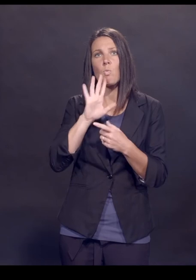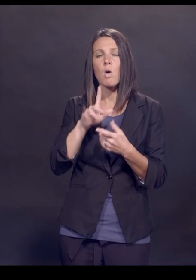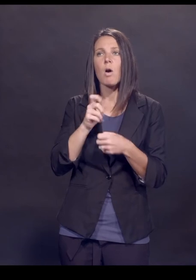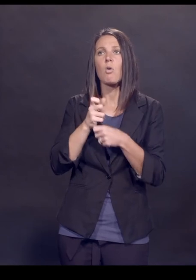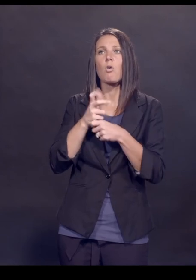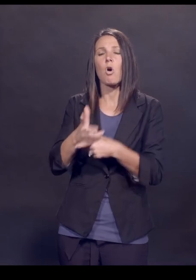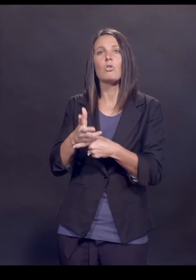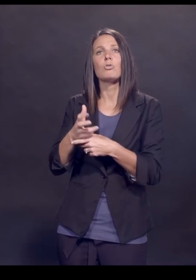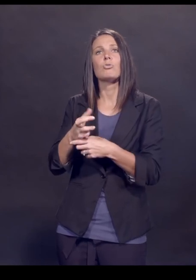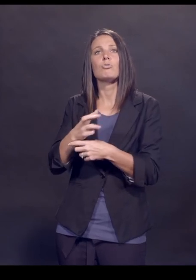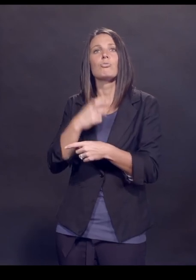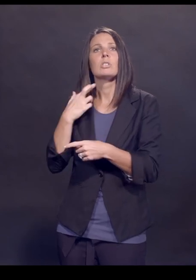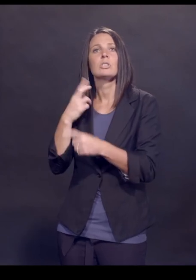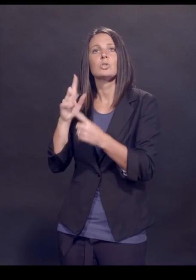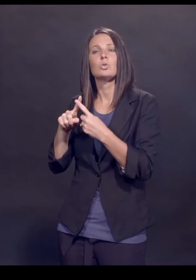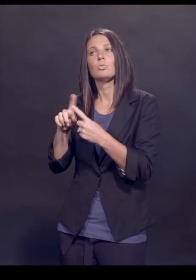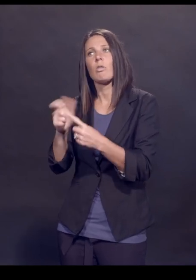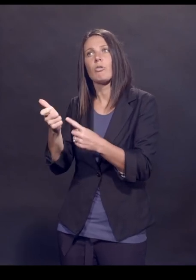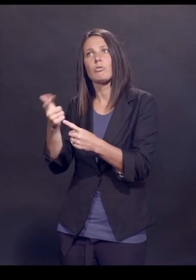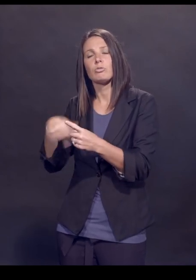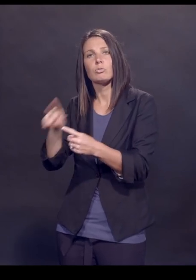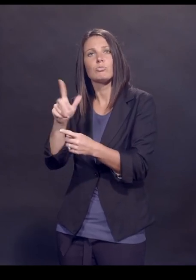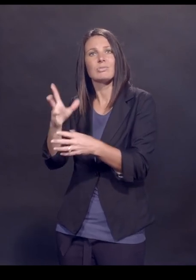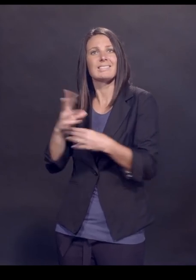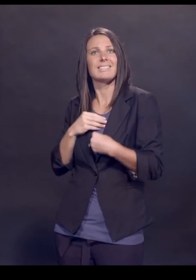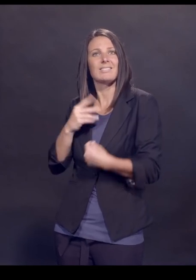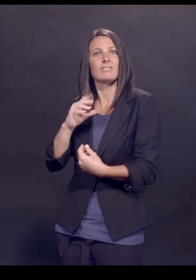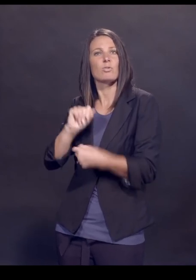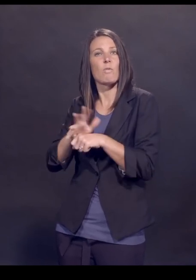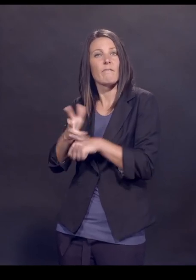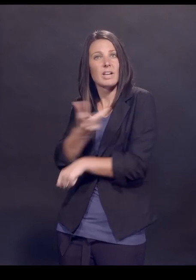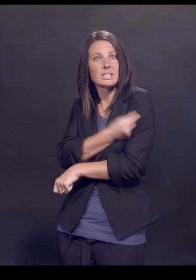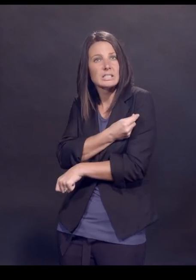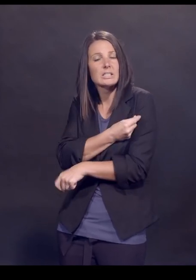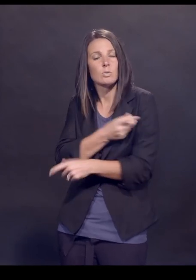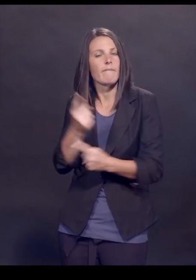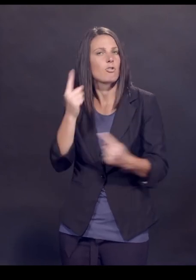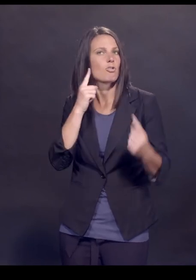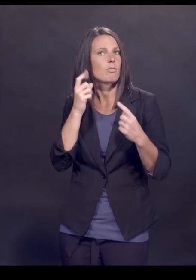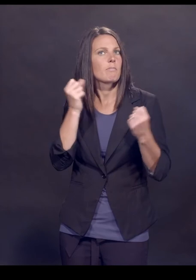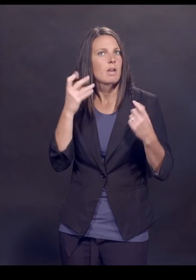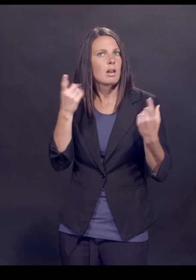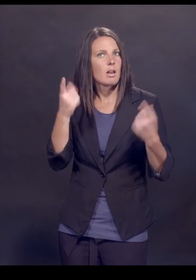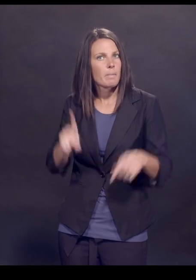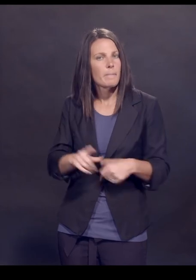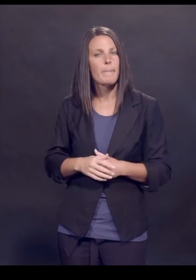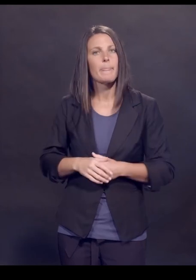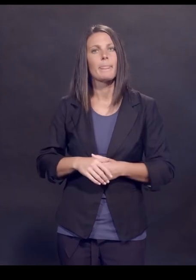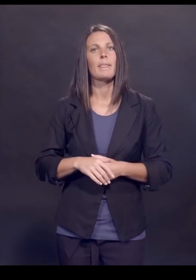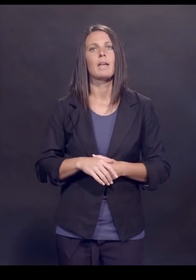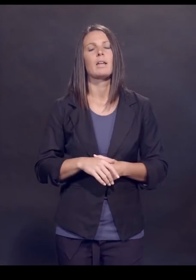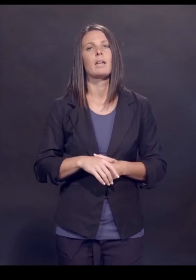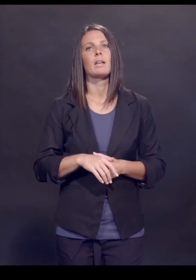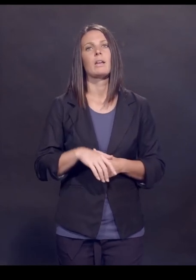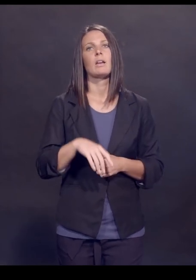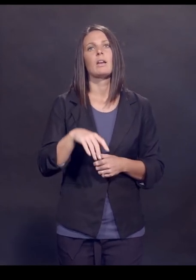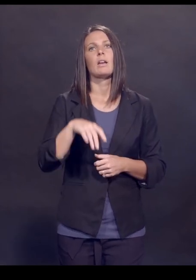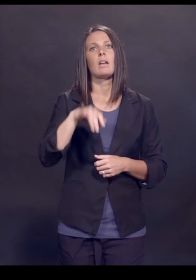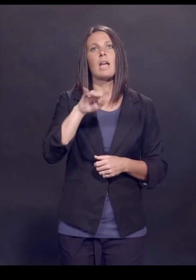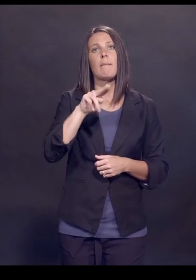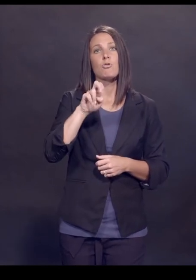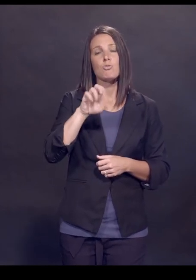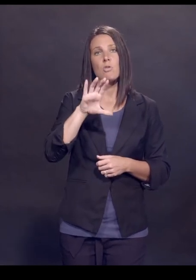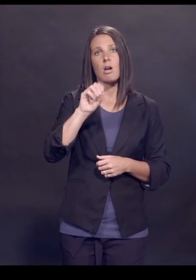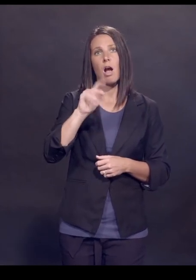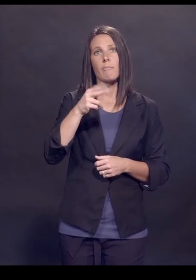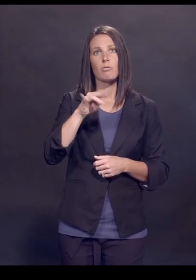receiving the COVID vaccine? And this is something that we've really heard quite a bit. No, they're put at lower risk. I mean, if